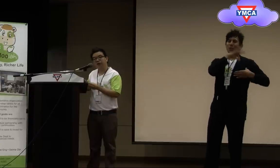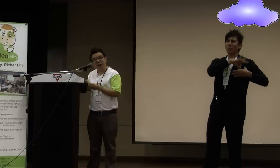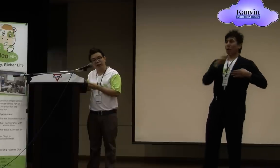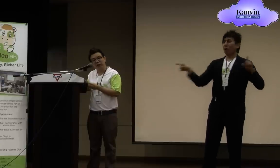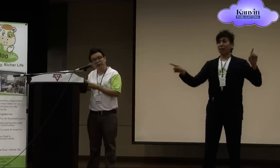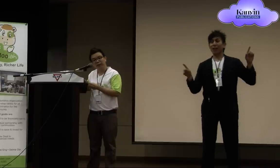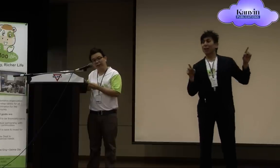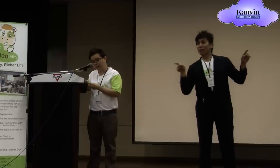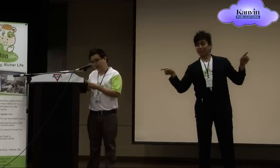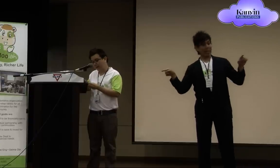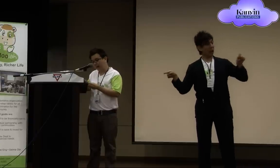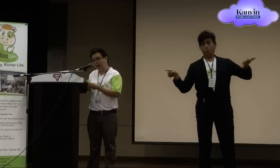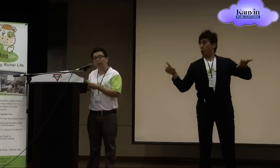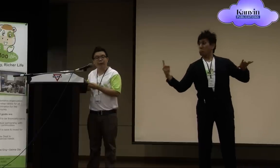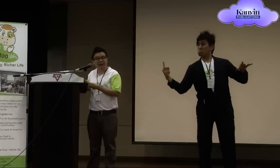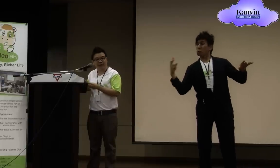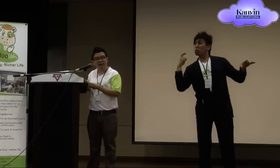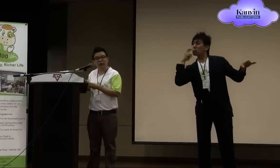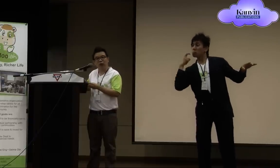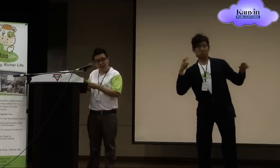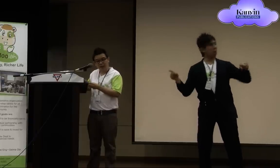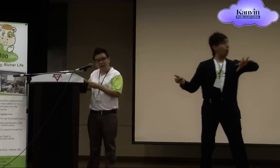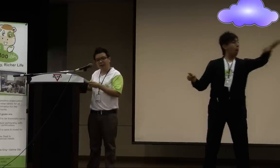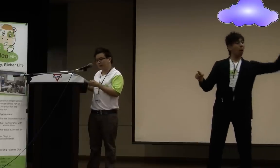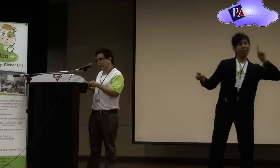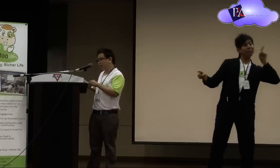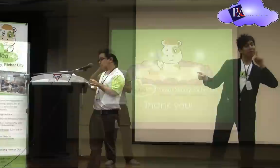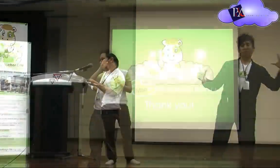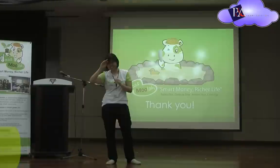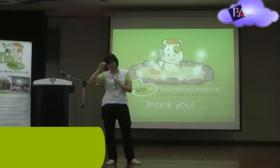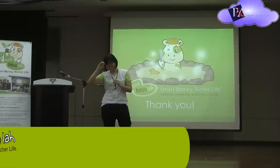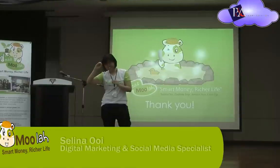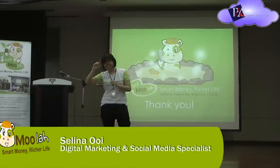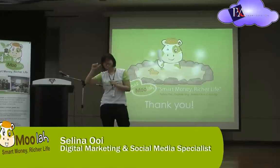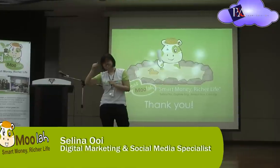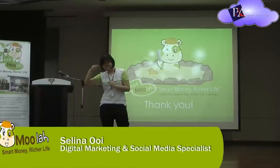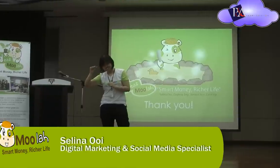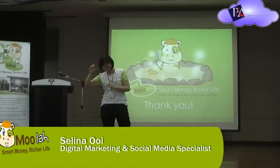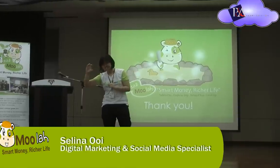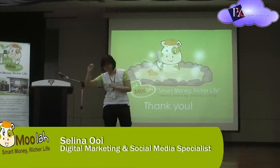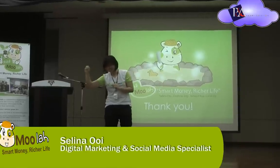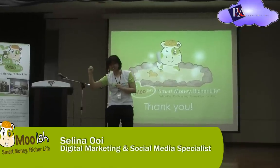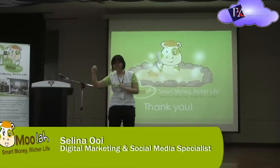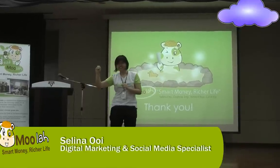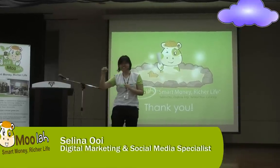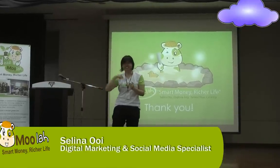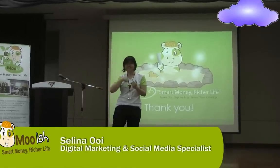financial and personal knowledge. We are happy and proud to launch our website devmoola